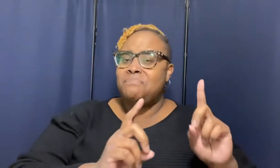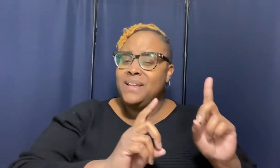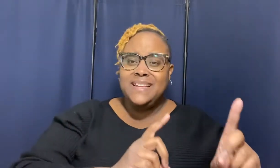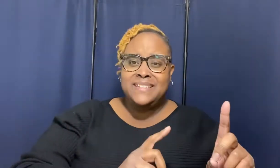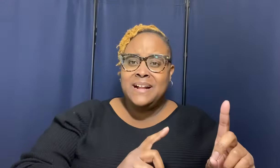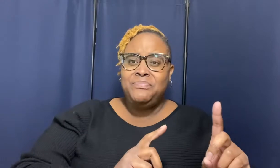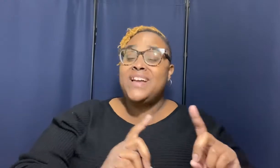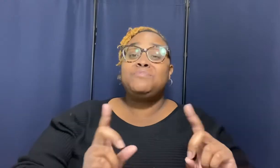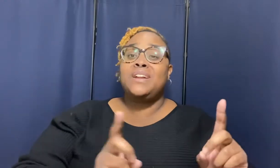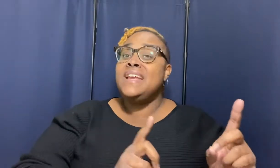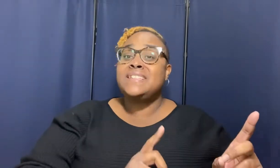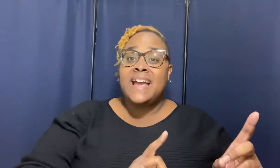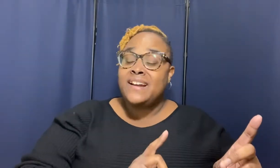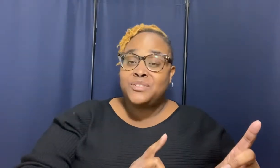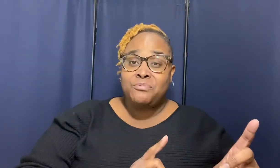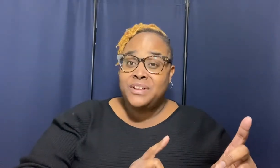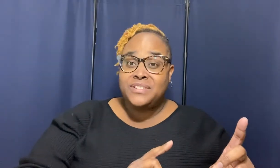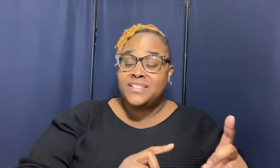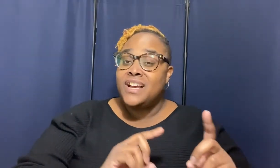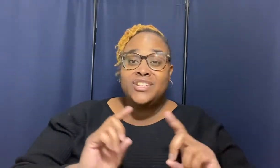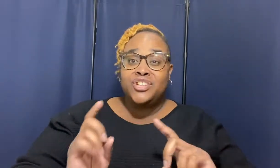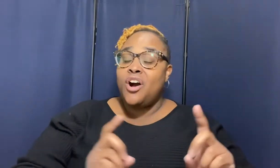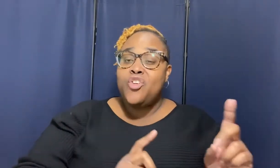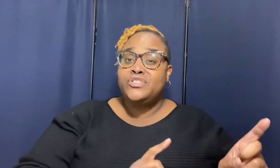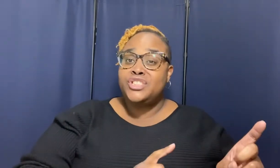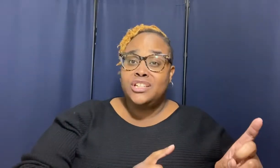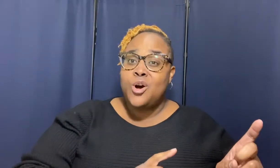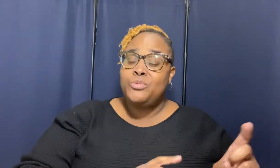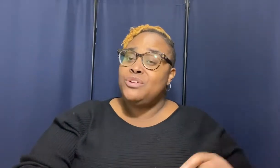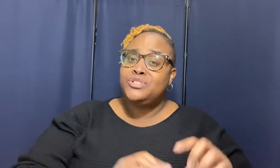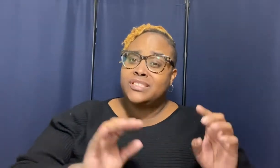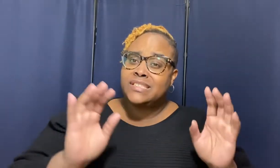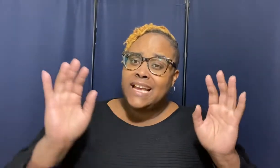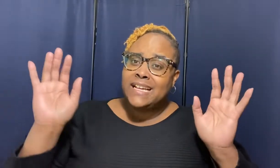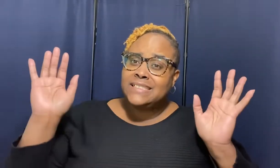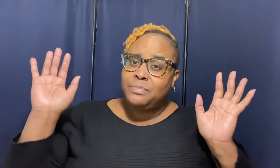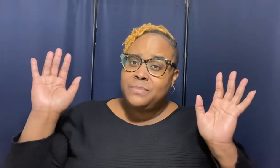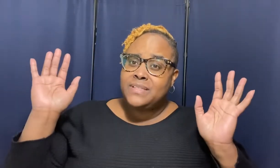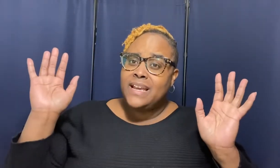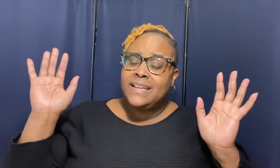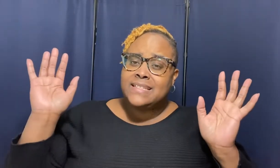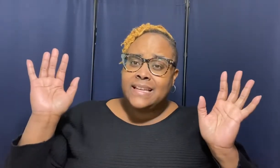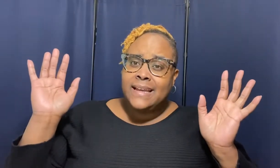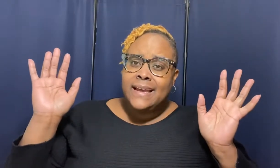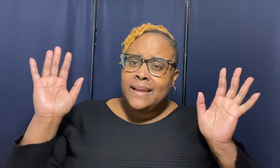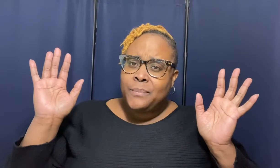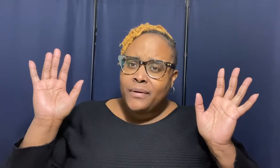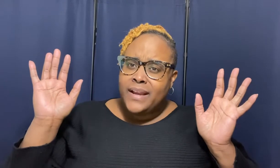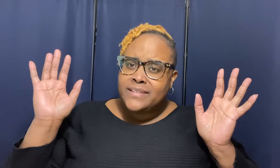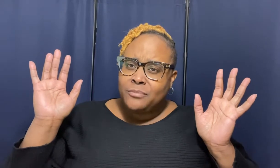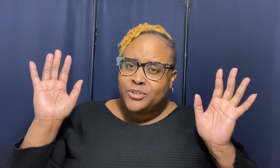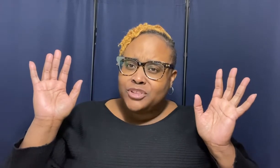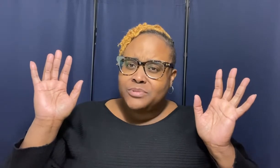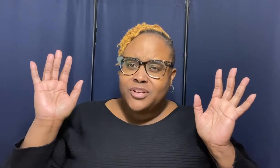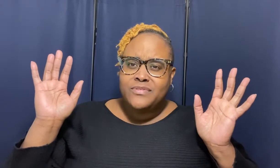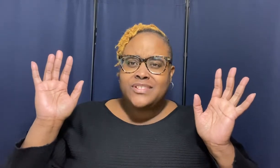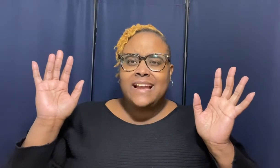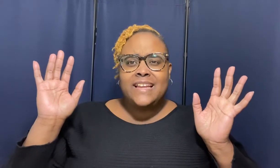peace that's one of his characteristics jehovah shalom you don't just say it because the people tell you to say it in praise and worship service try to get